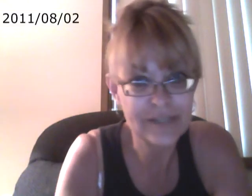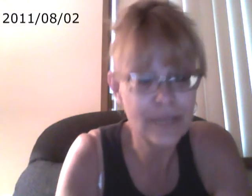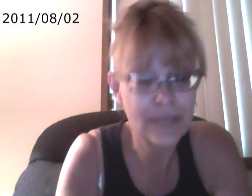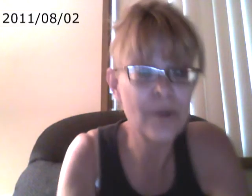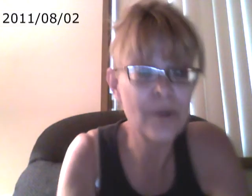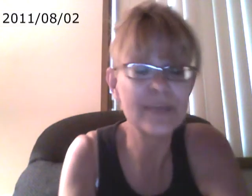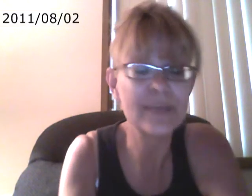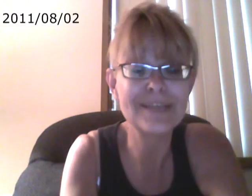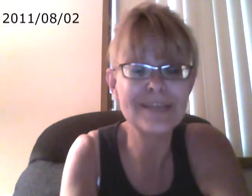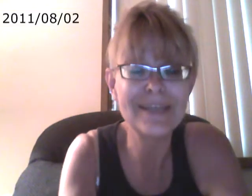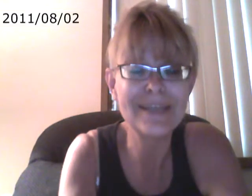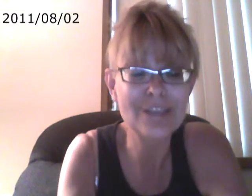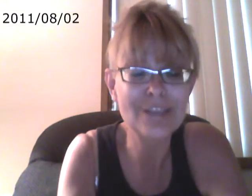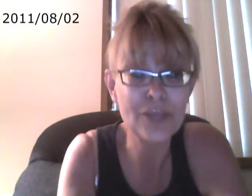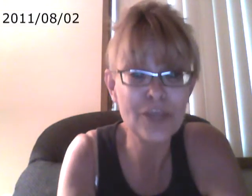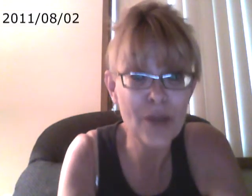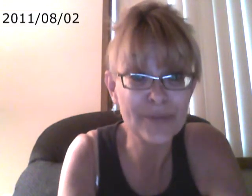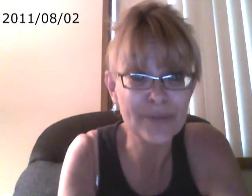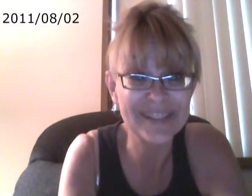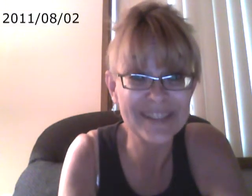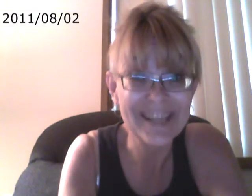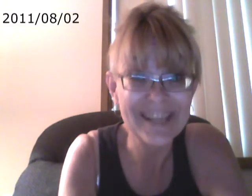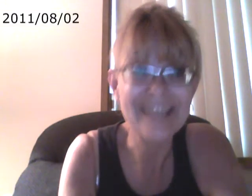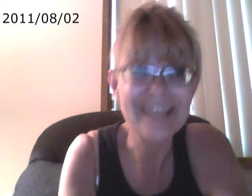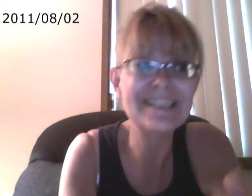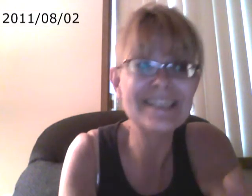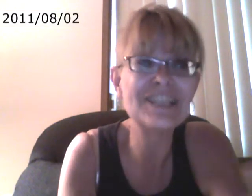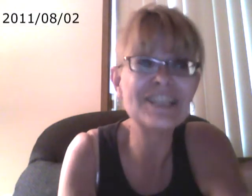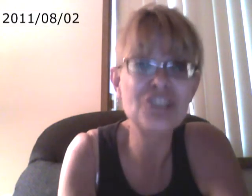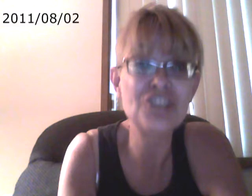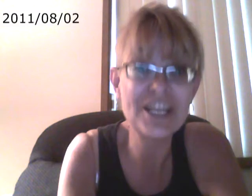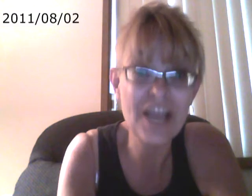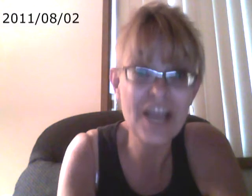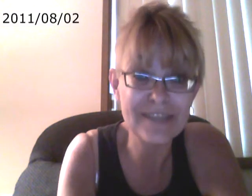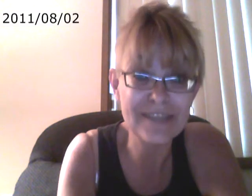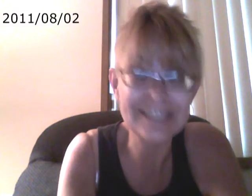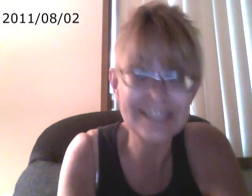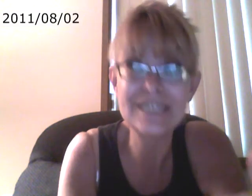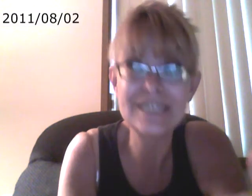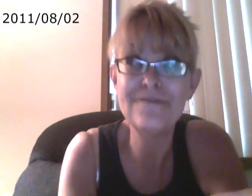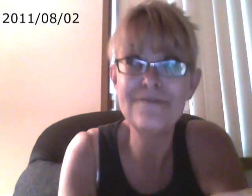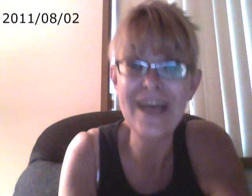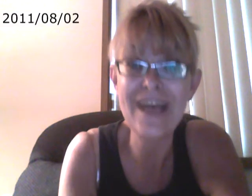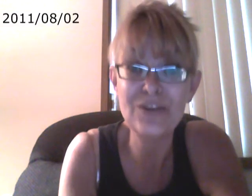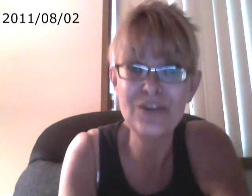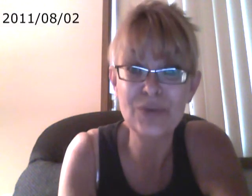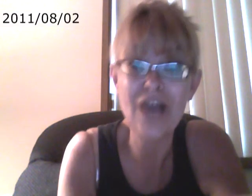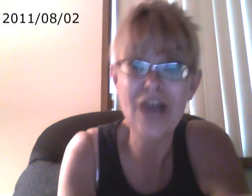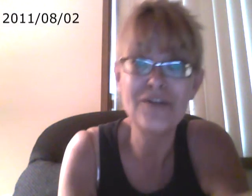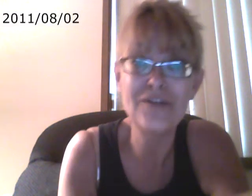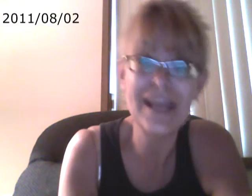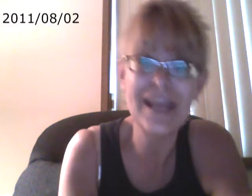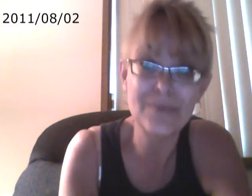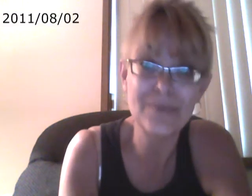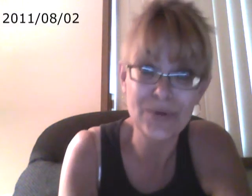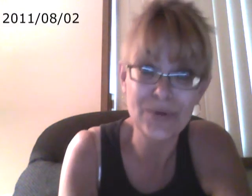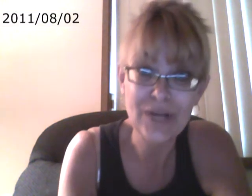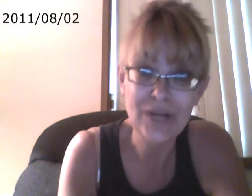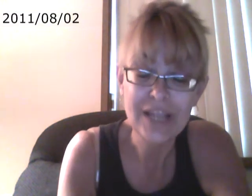same problem because money is not the problem. It's the exchange of it. It's the value of labor, the